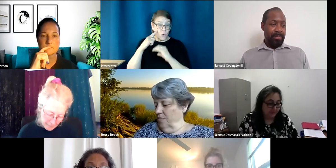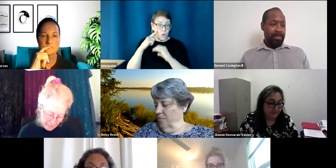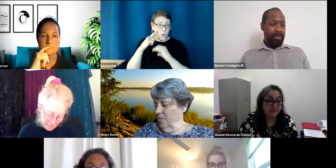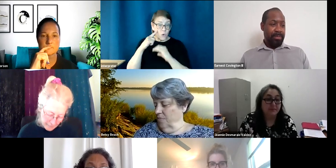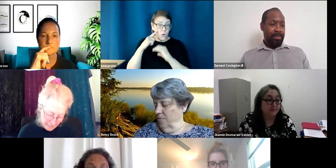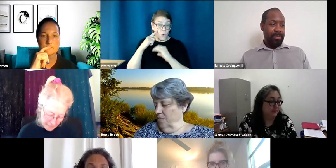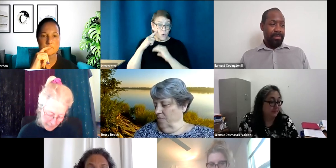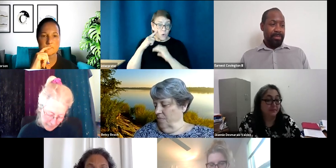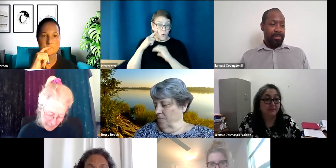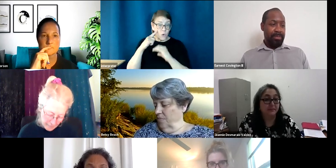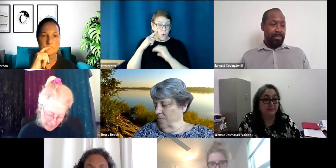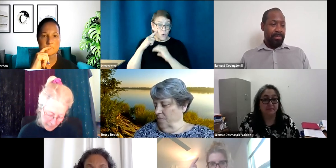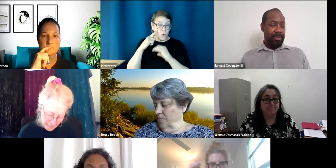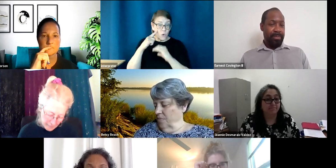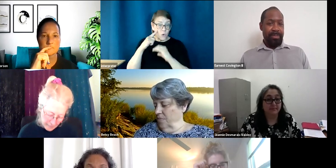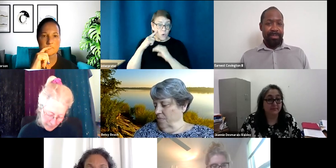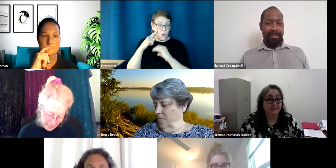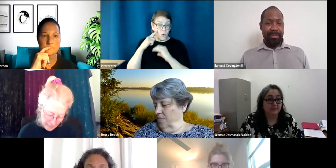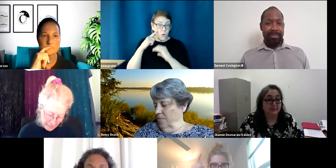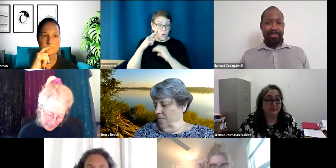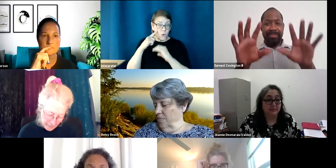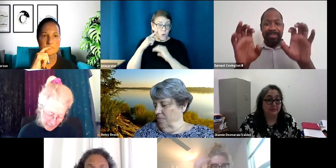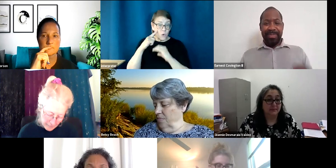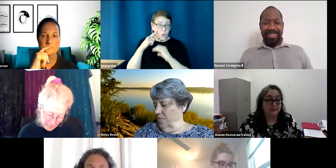I'm gonna, I'm gonna text Tina. texting Tina now.